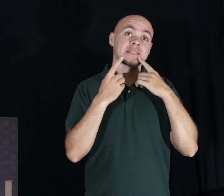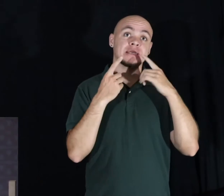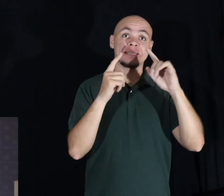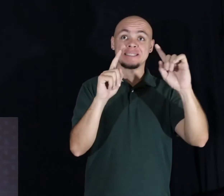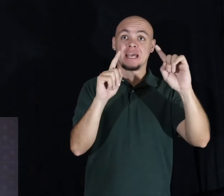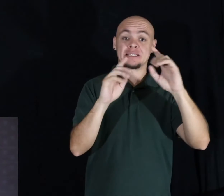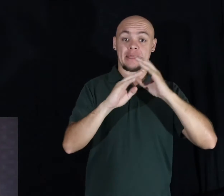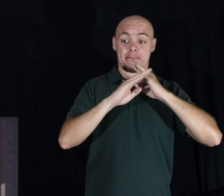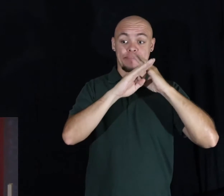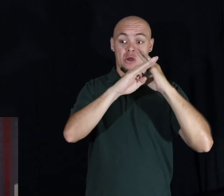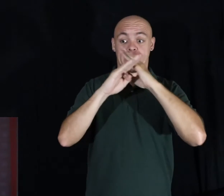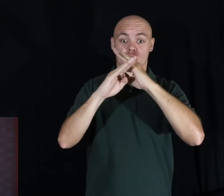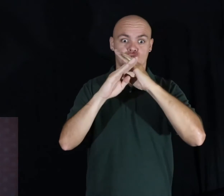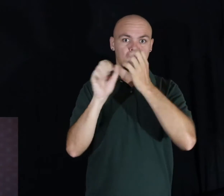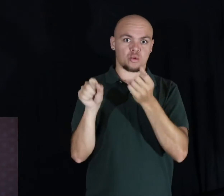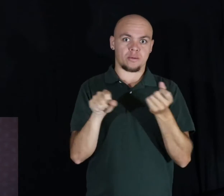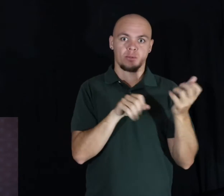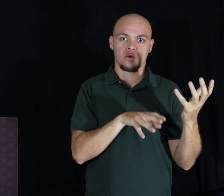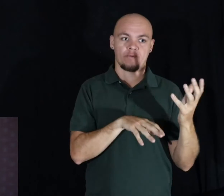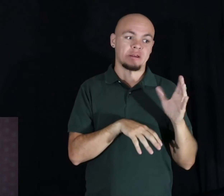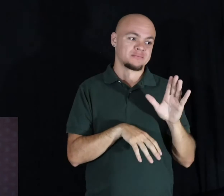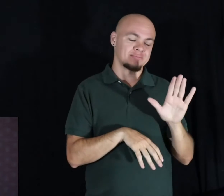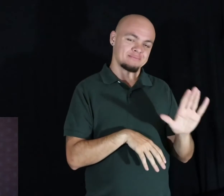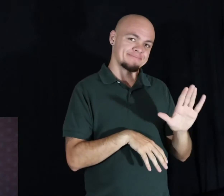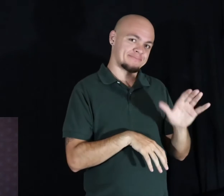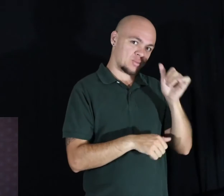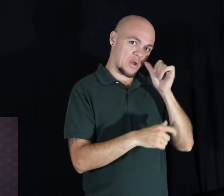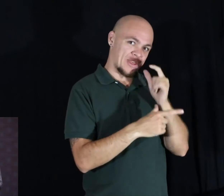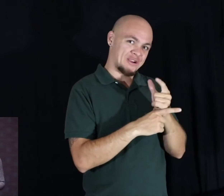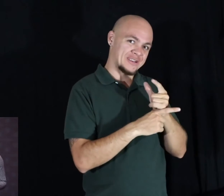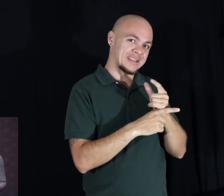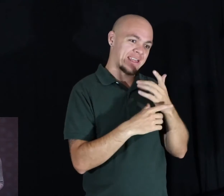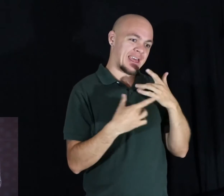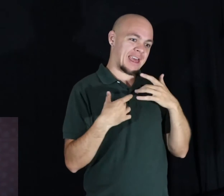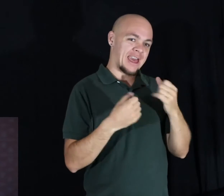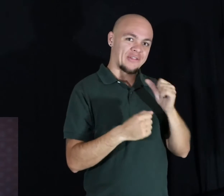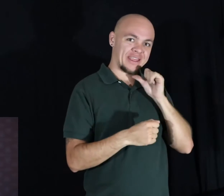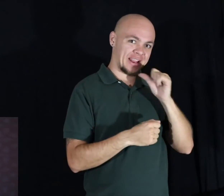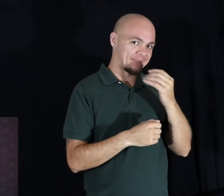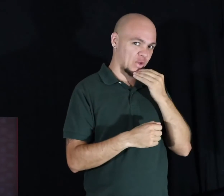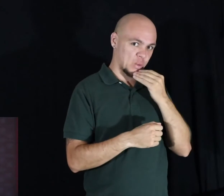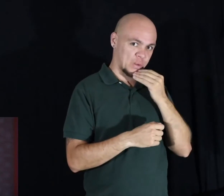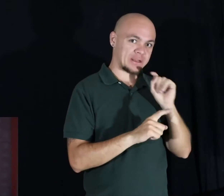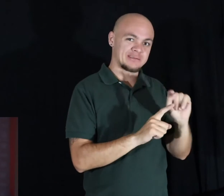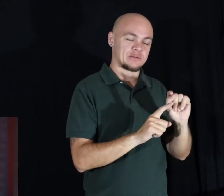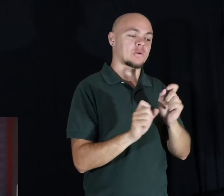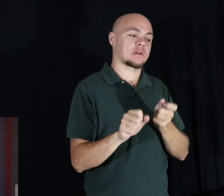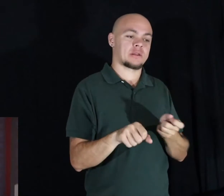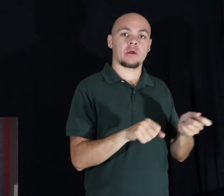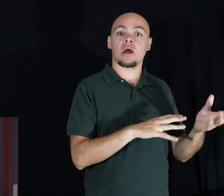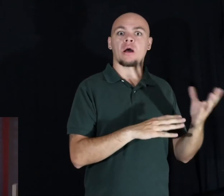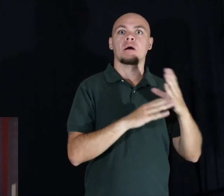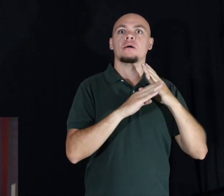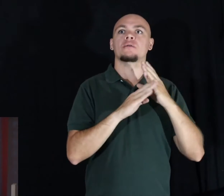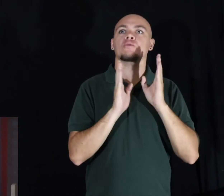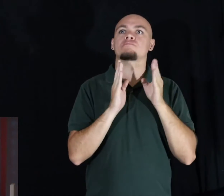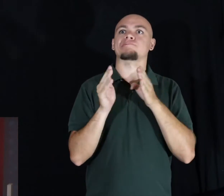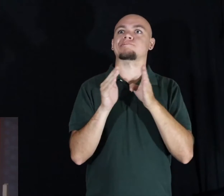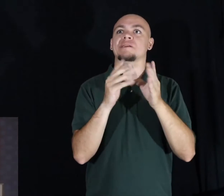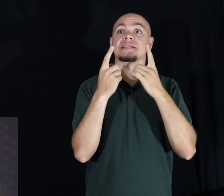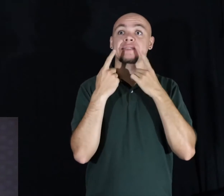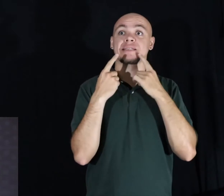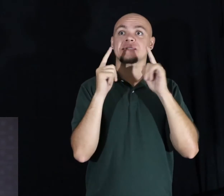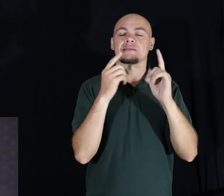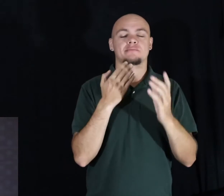in my little brother's case, unhealthy food, and you replace or you pave the way barrier-free, the road to success